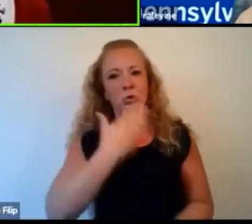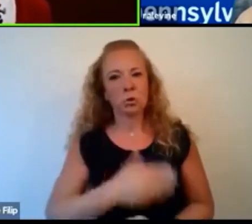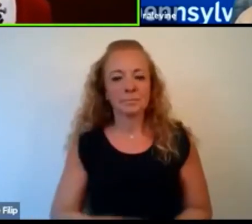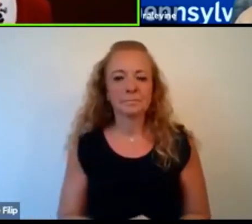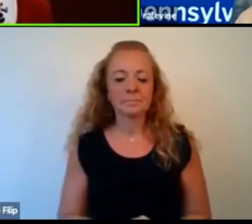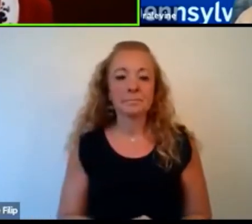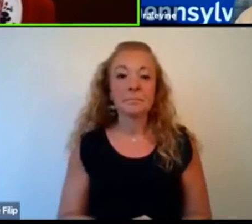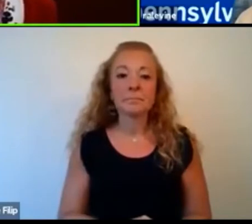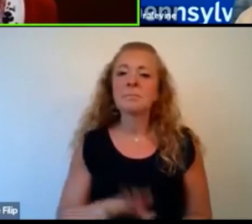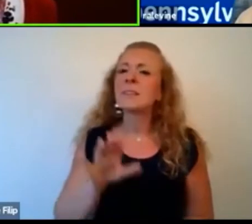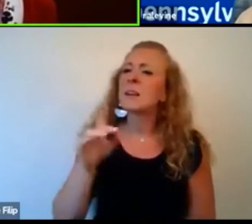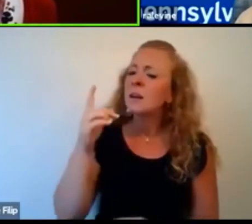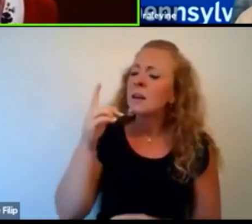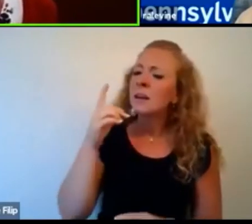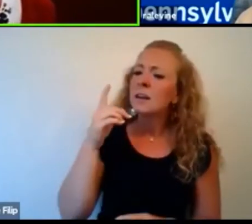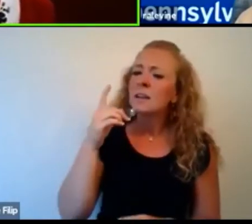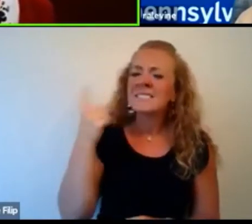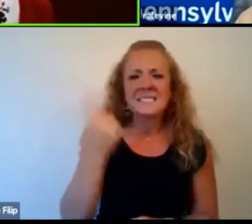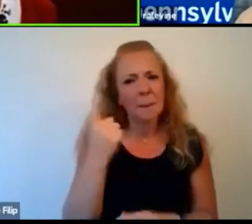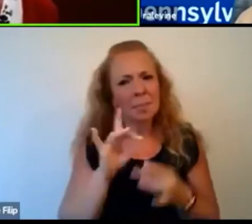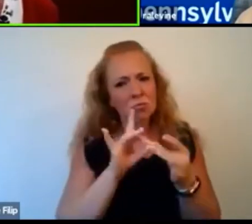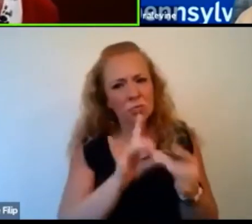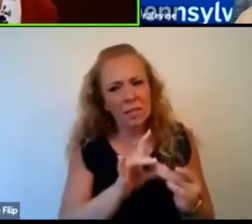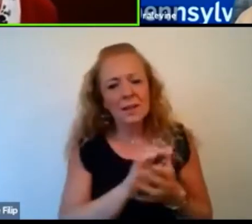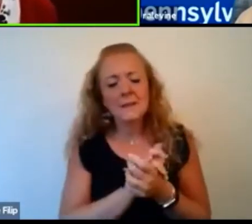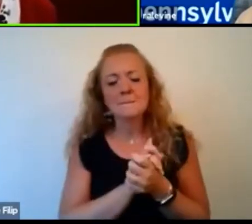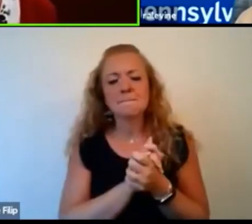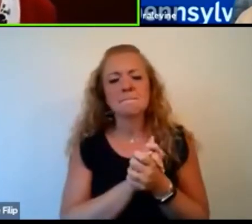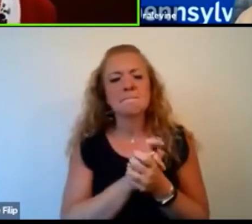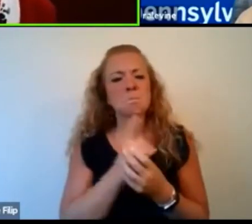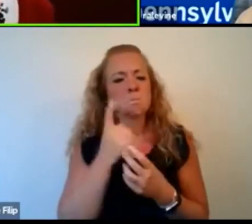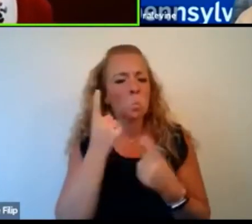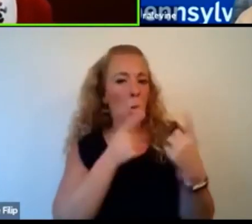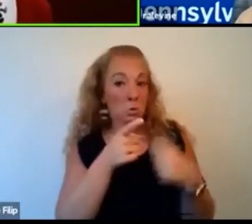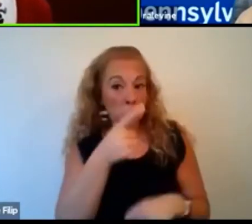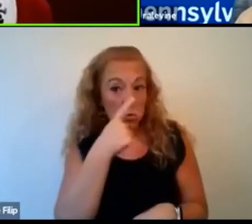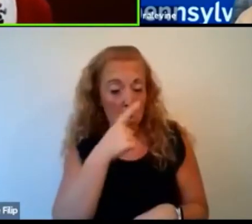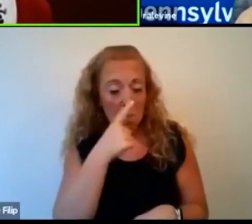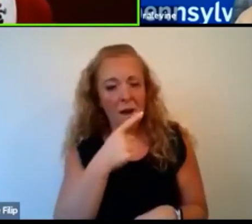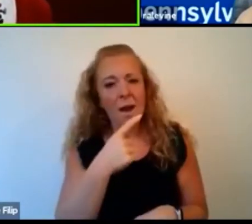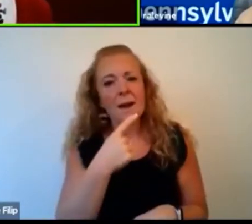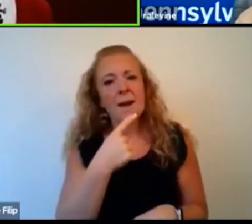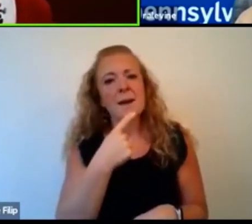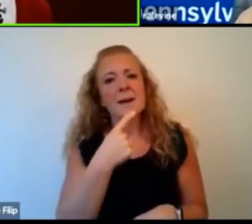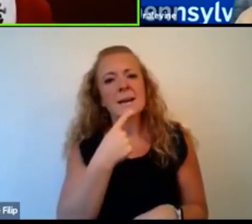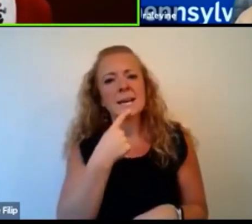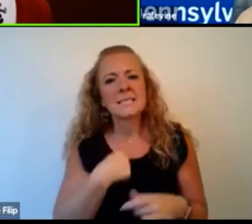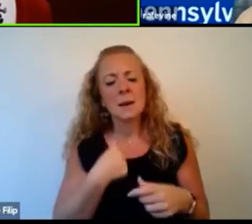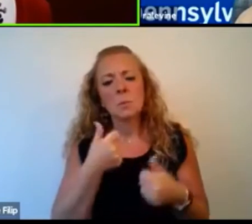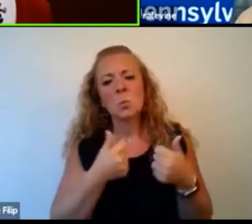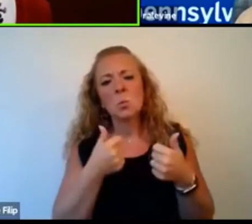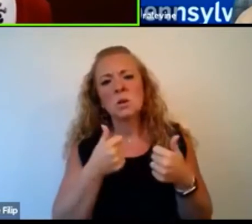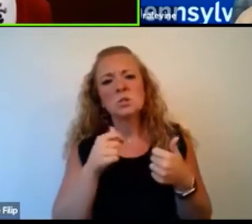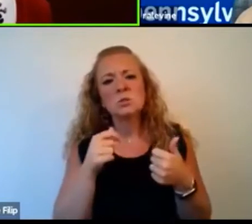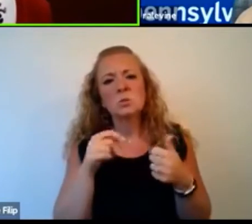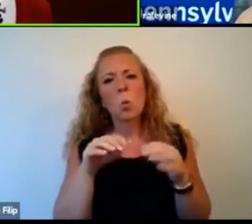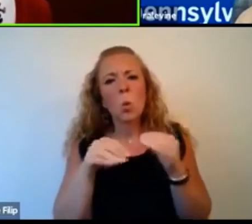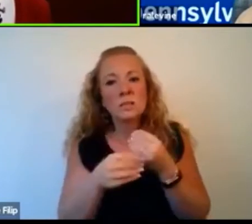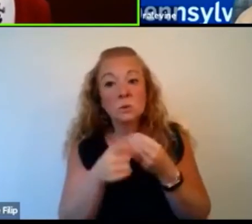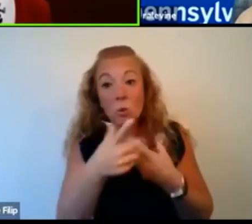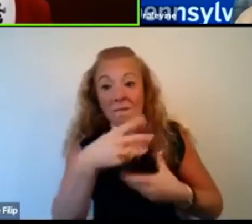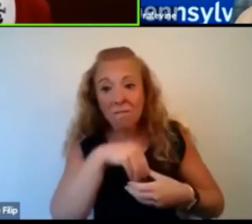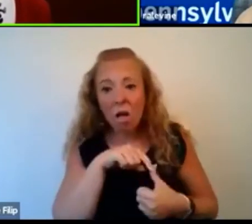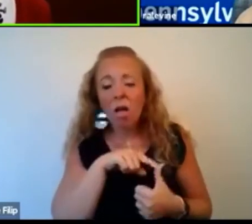On a related note, we were wondering if you might share some of the organizations that you're involved with or that you lead, some of the